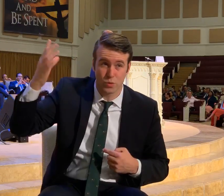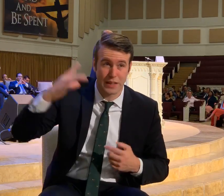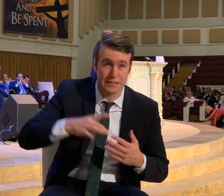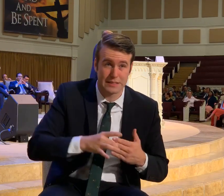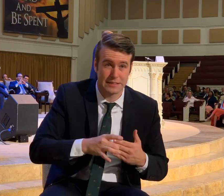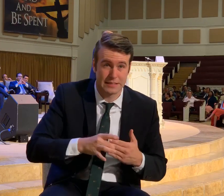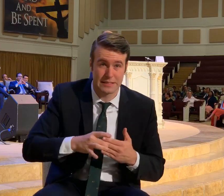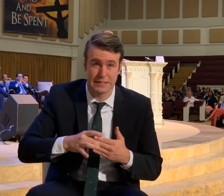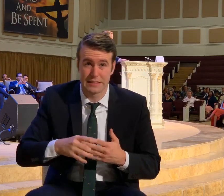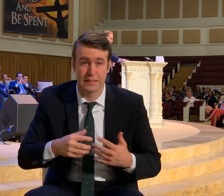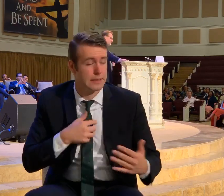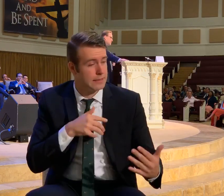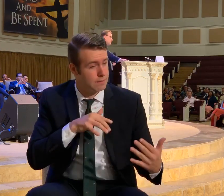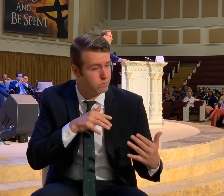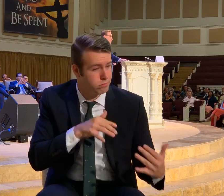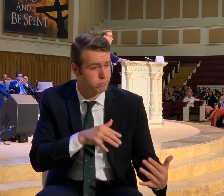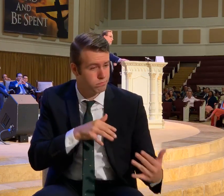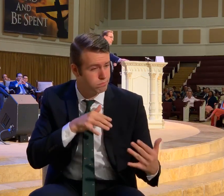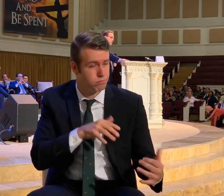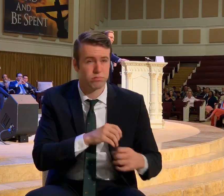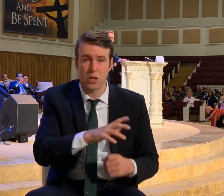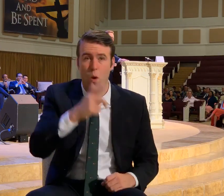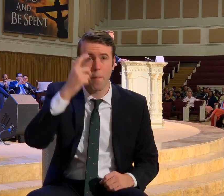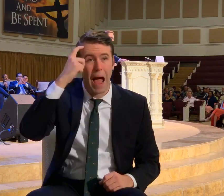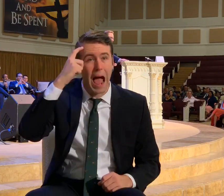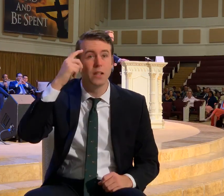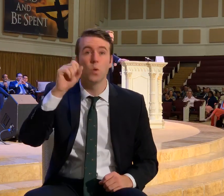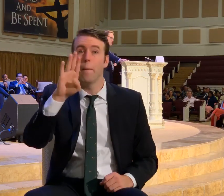The biggest battle is not mine. You're just going be sober.